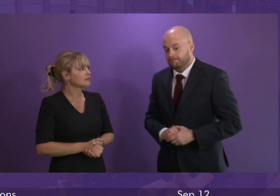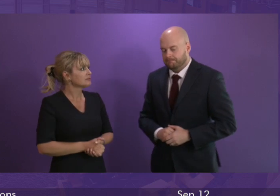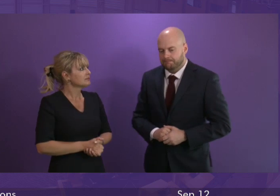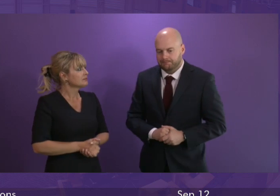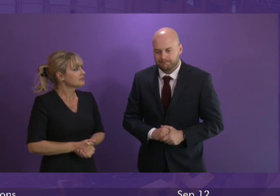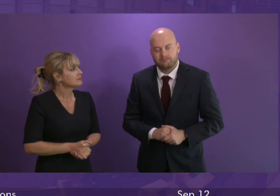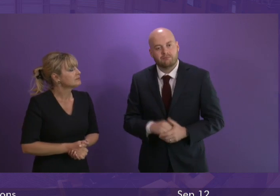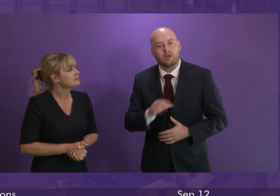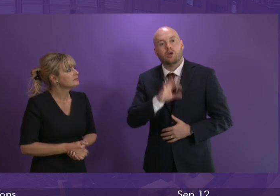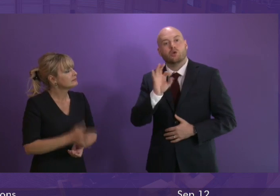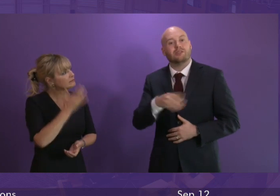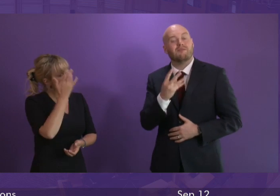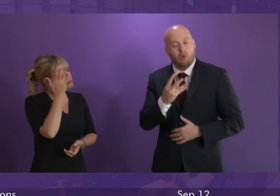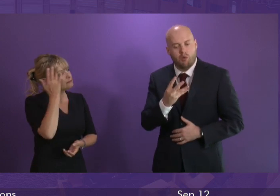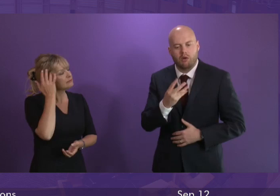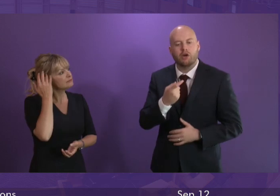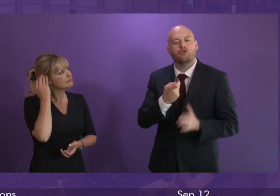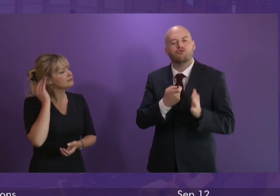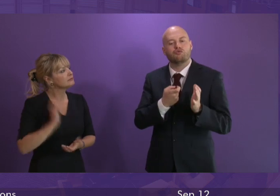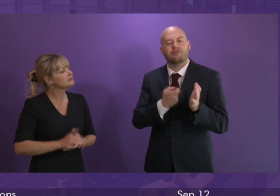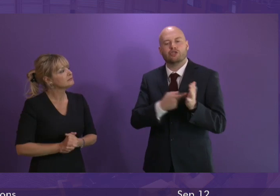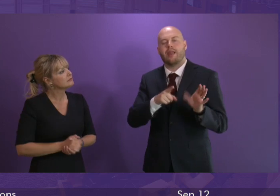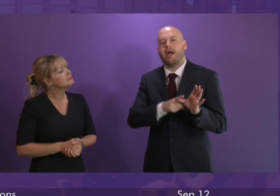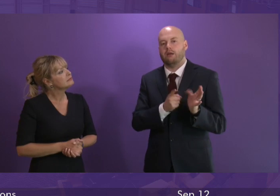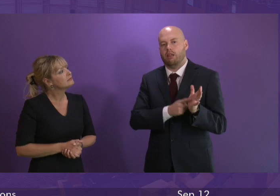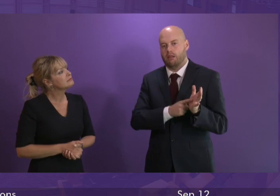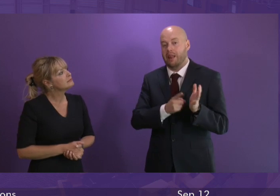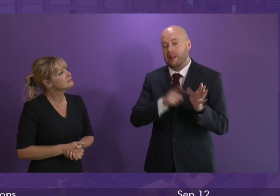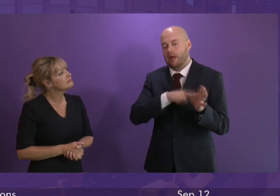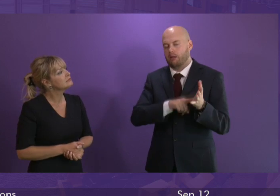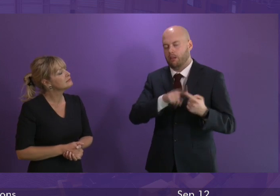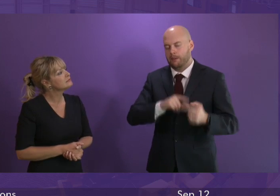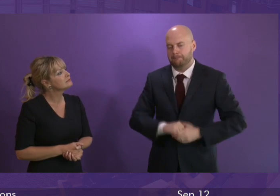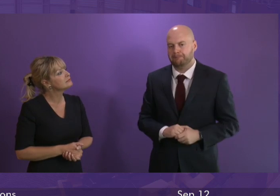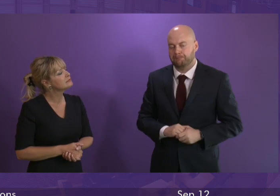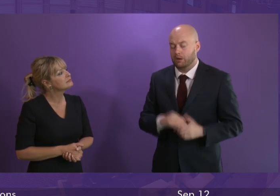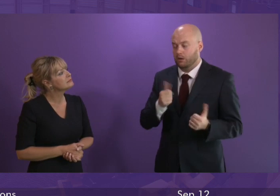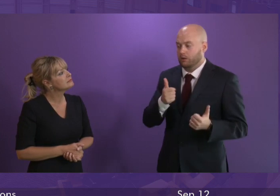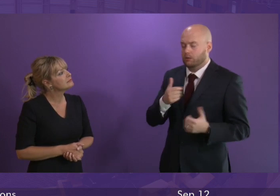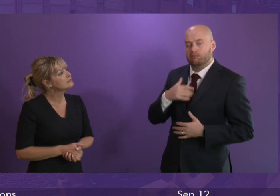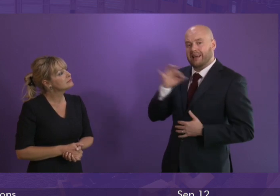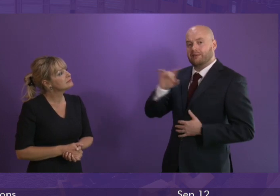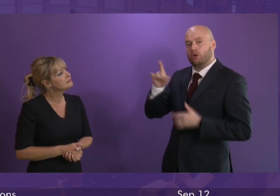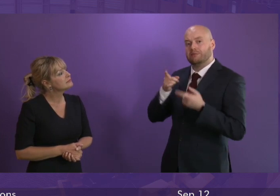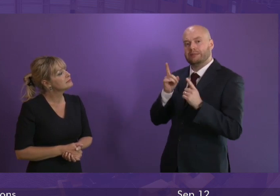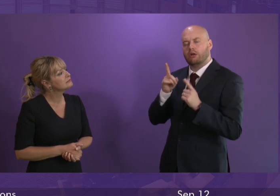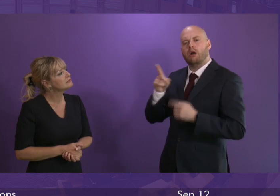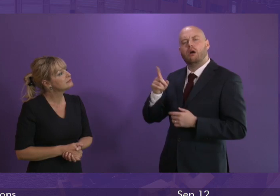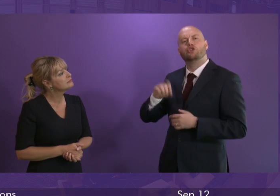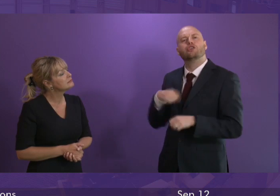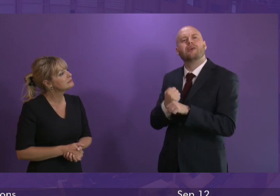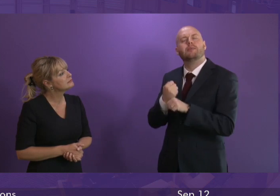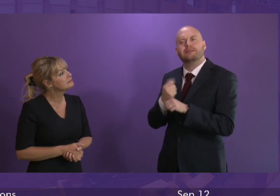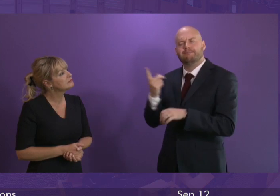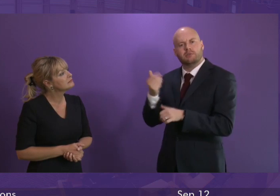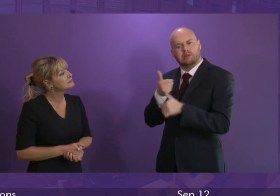question number four Richard Lyle thank you president officer to ask the first minister what support the Scottish government is providing